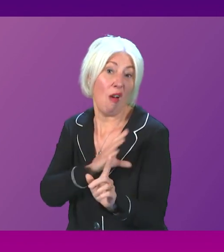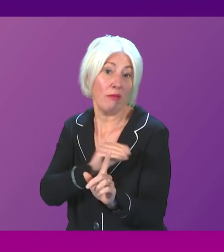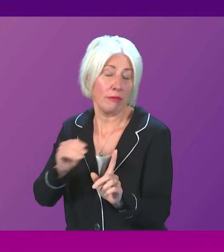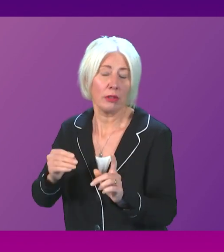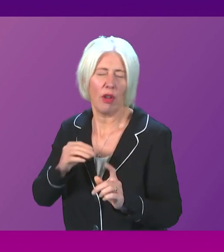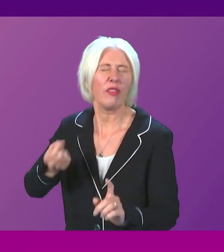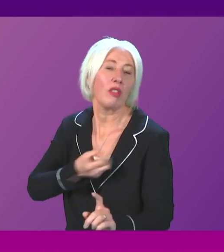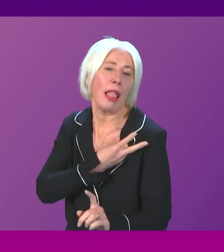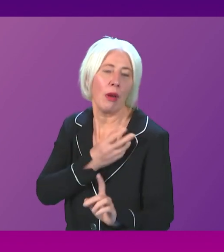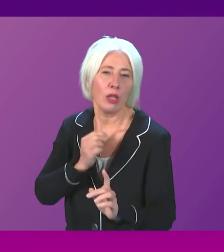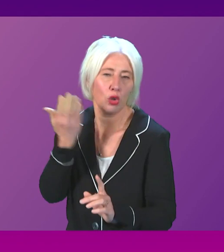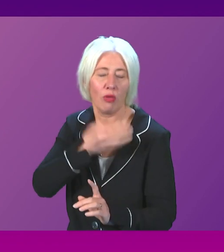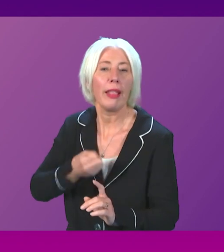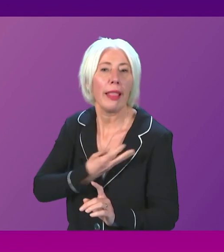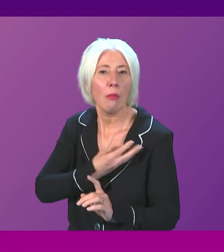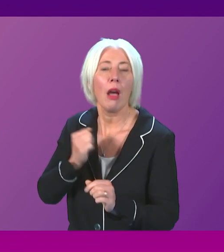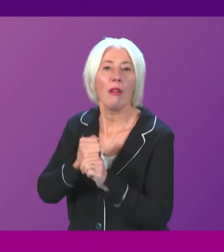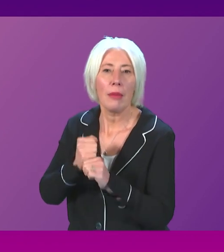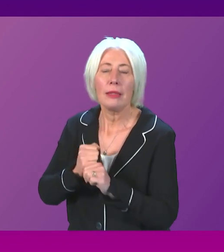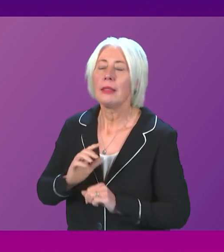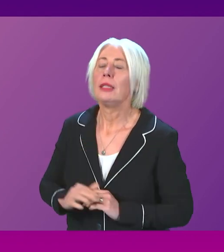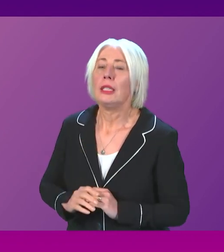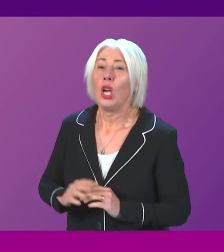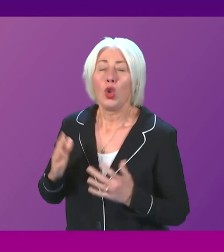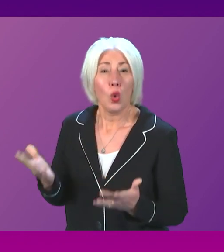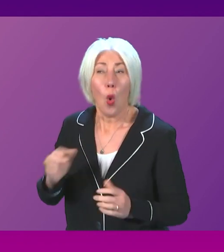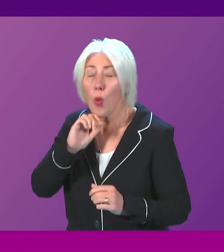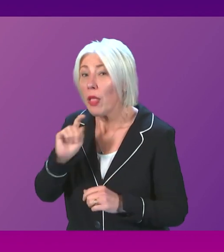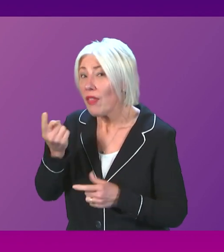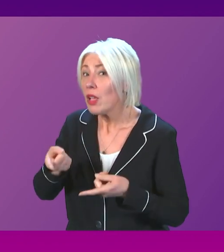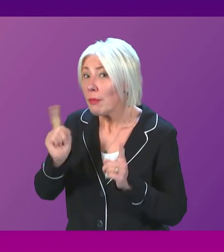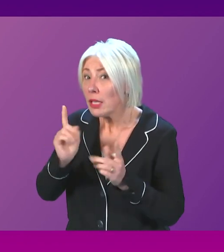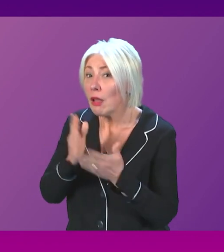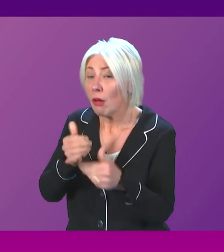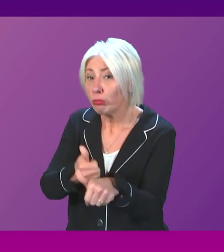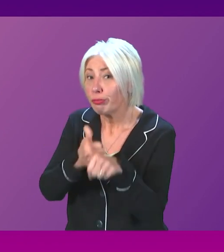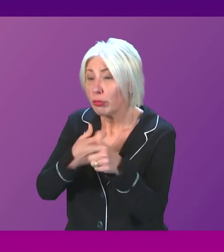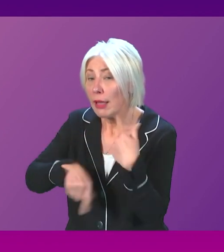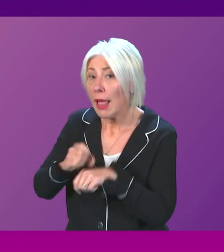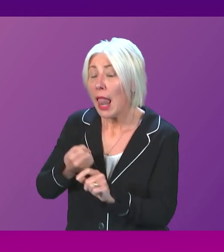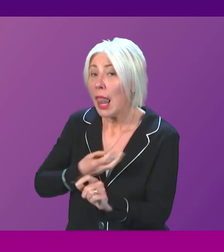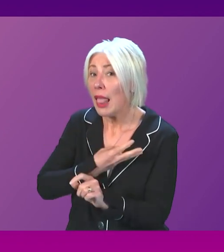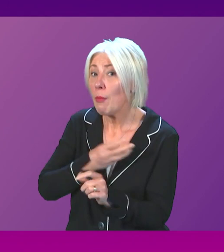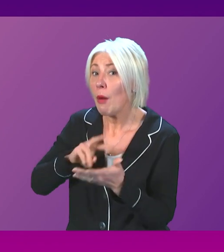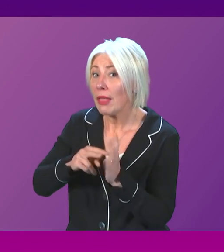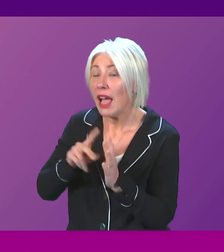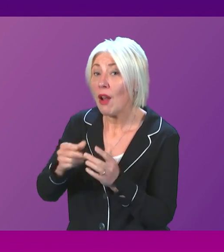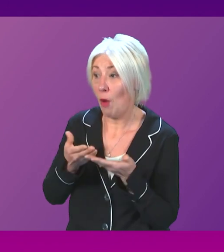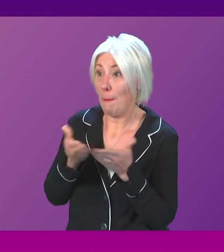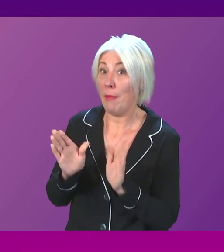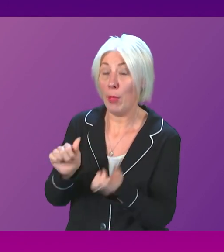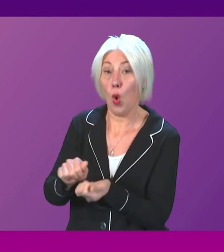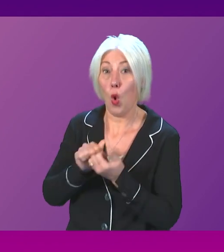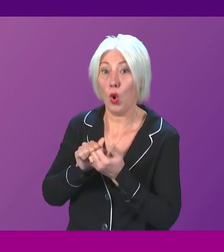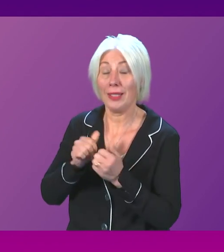back Labour's proposals for a windfall tax. So today, will the First Minister back Labour's plan for a publicly owned energy company